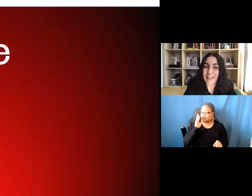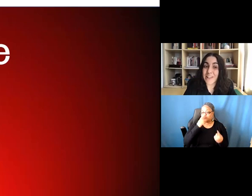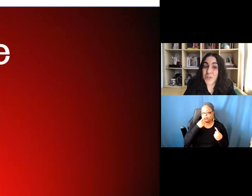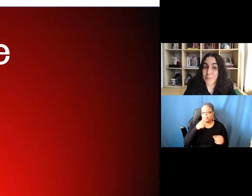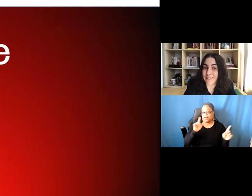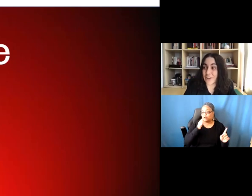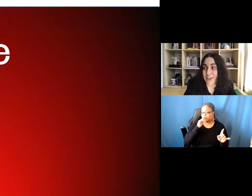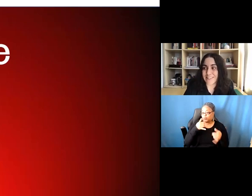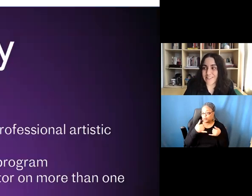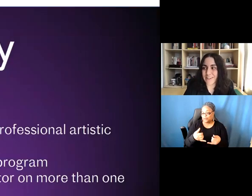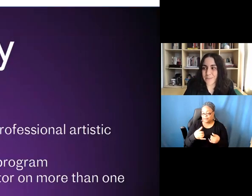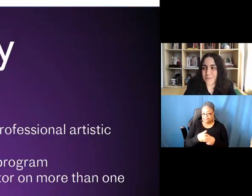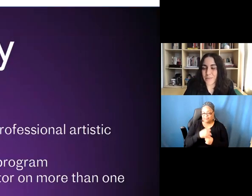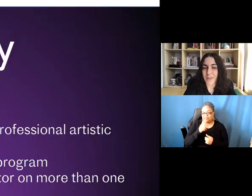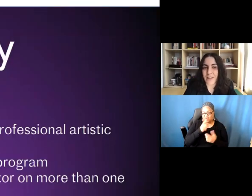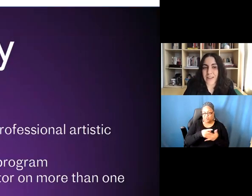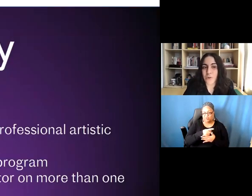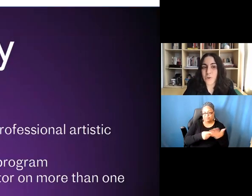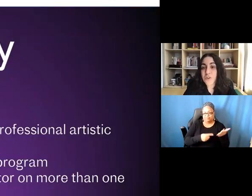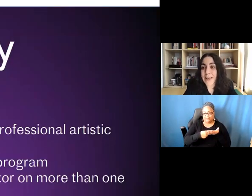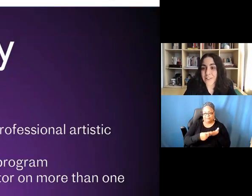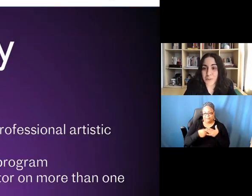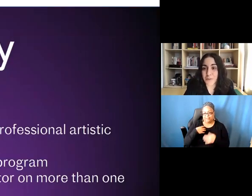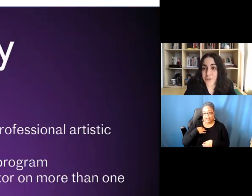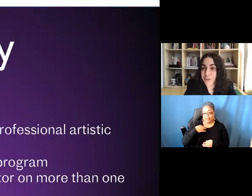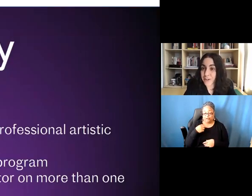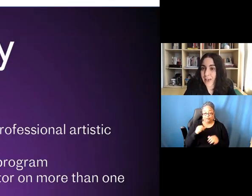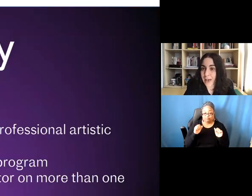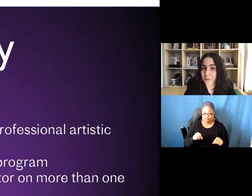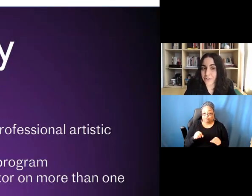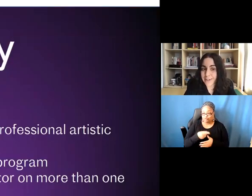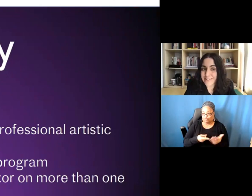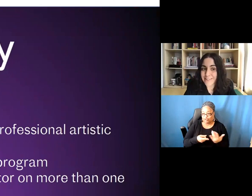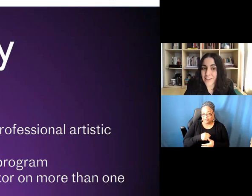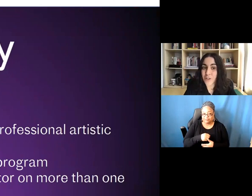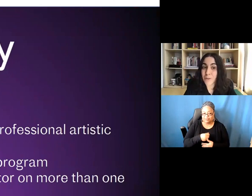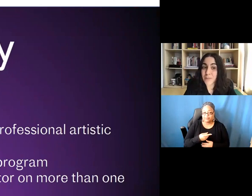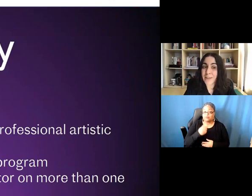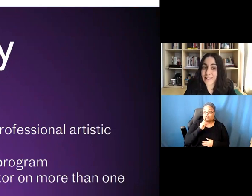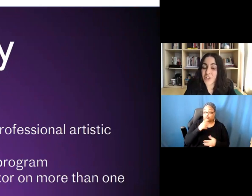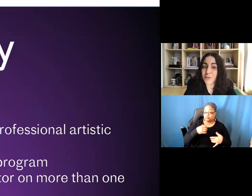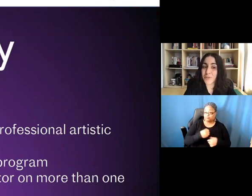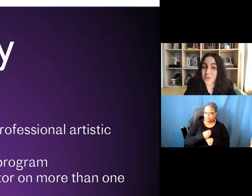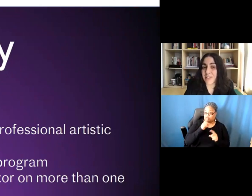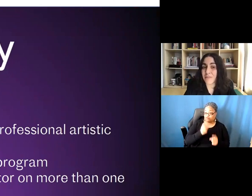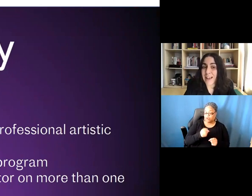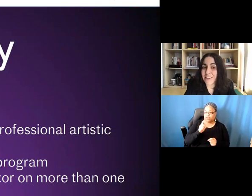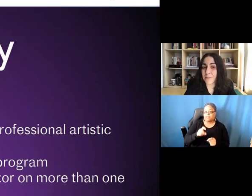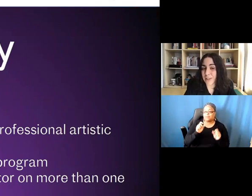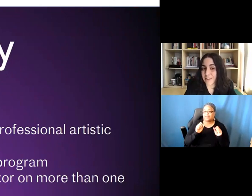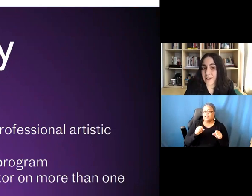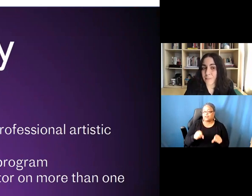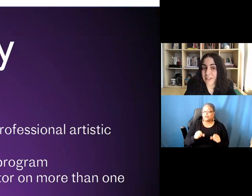the eligibility criteria. In order to be eligible for the Creative Capital Grant, you must be eligible to receive